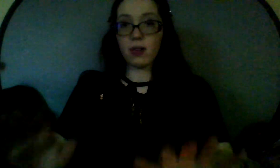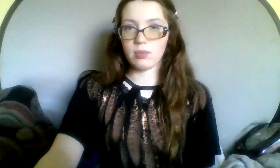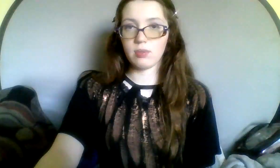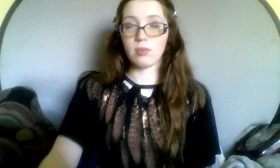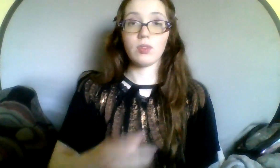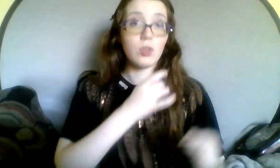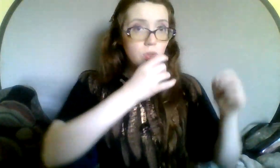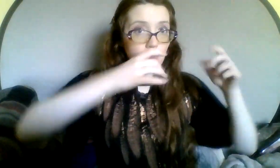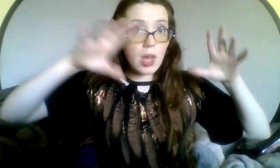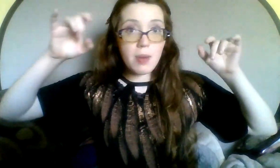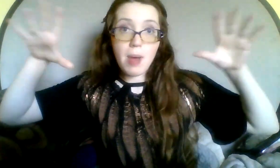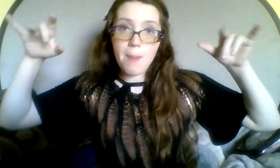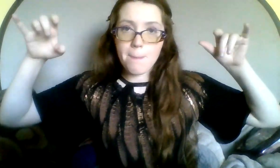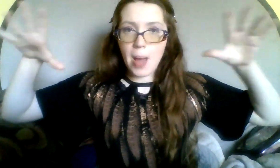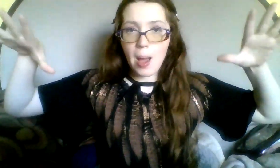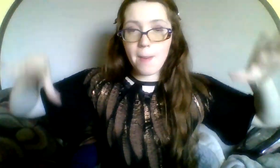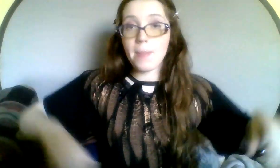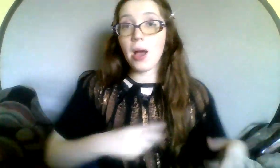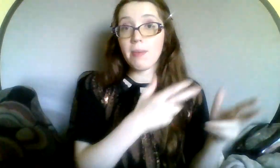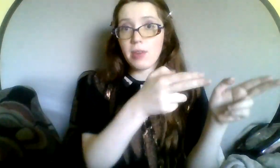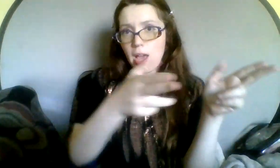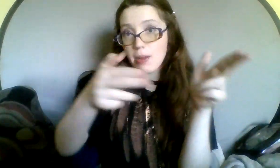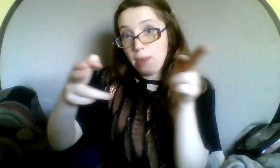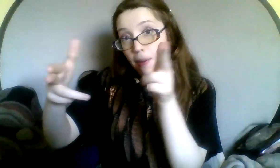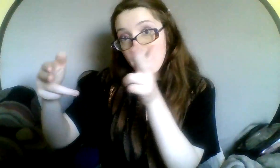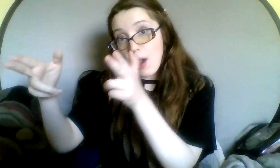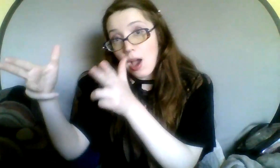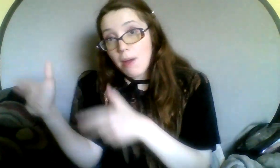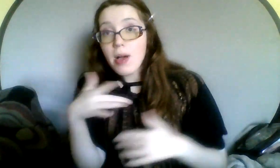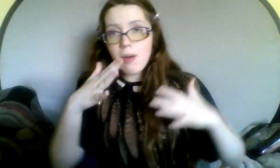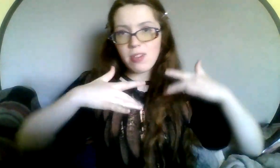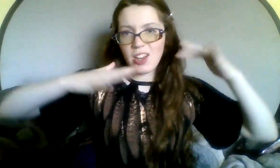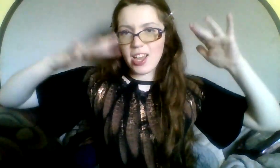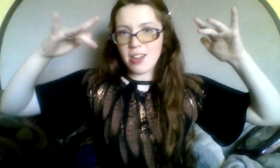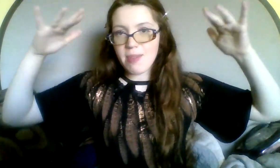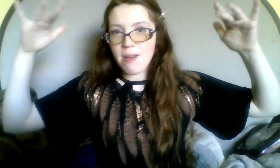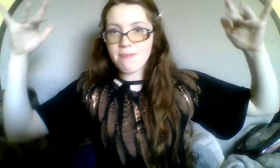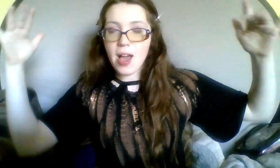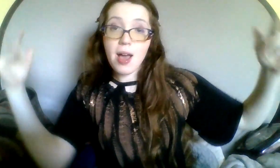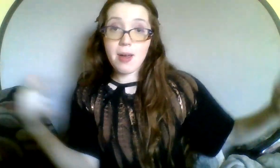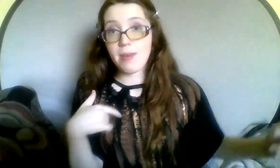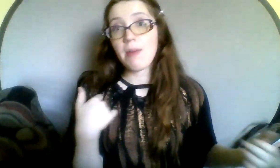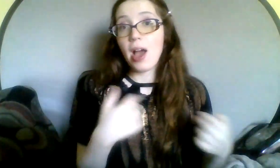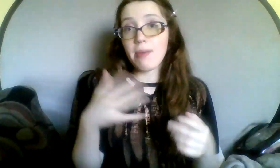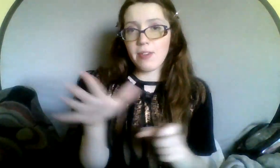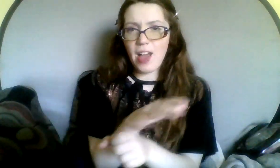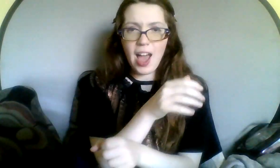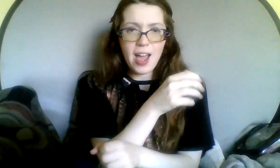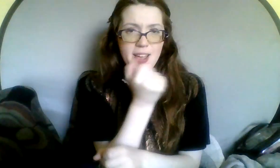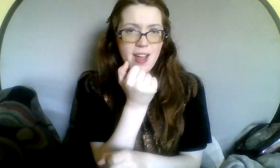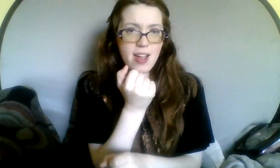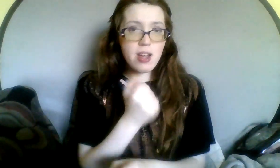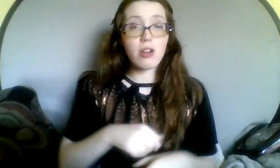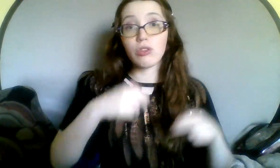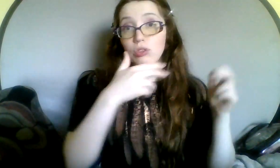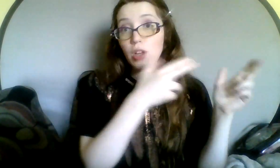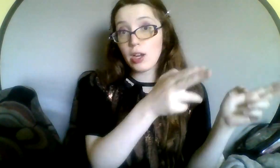So light up my phone Light up my phone I'm a fire I'm